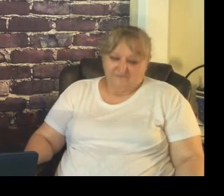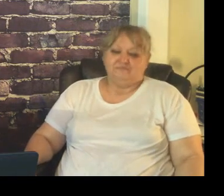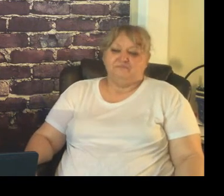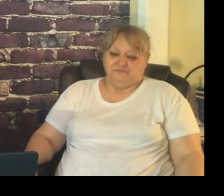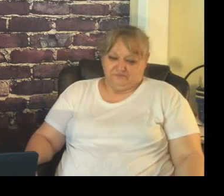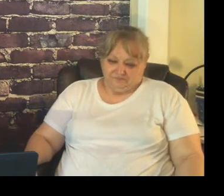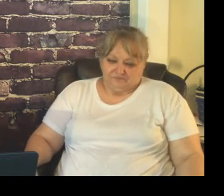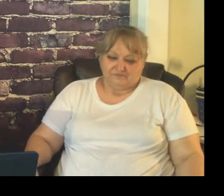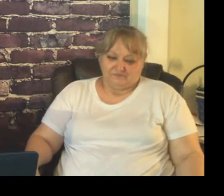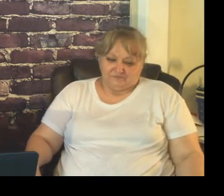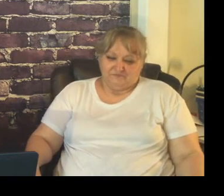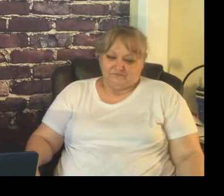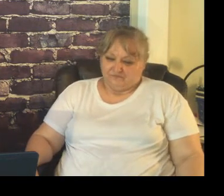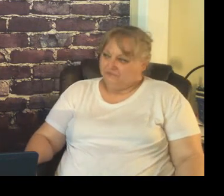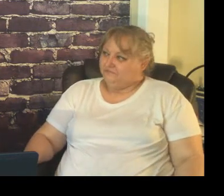so my way may not